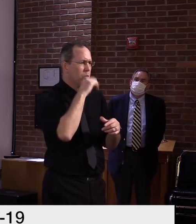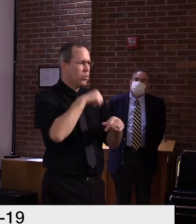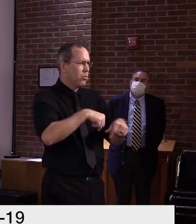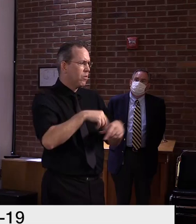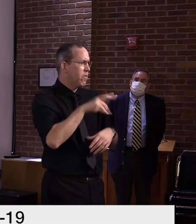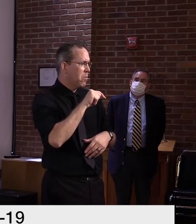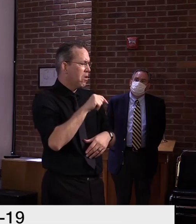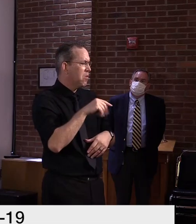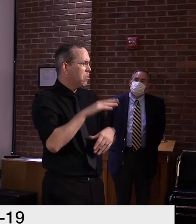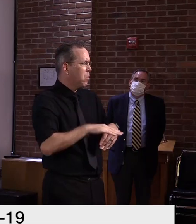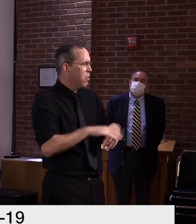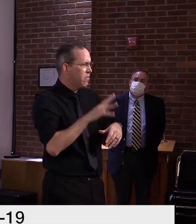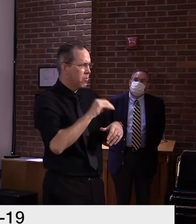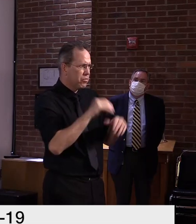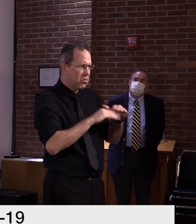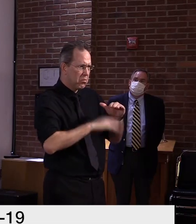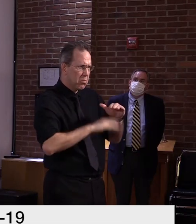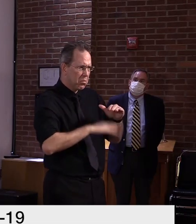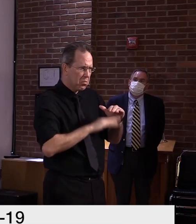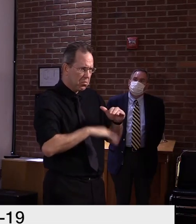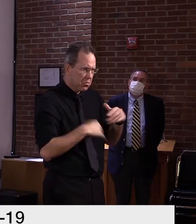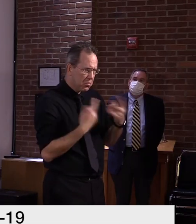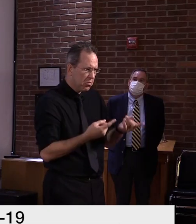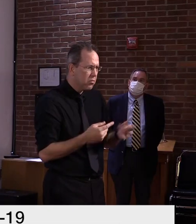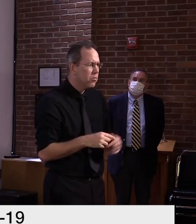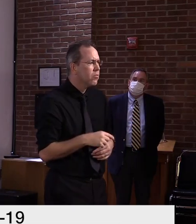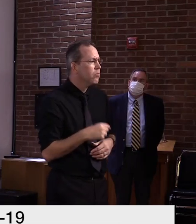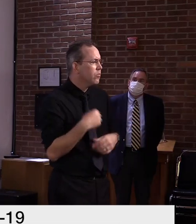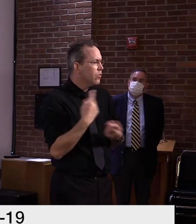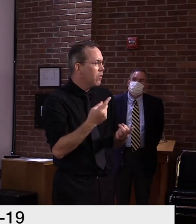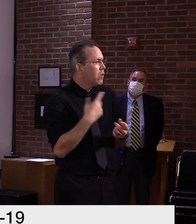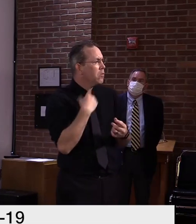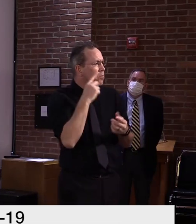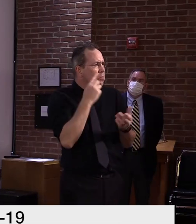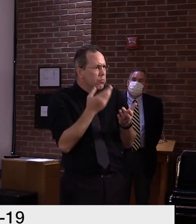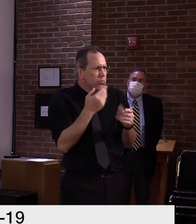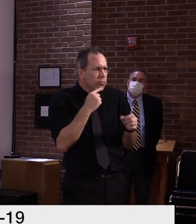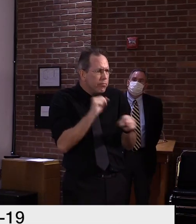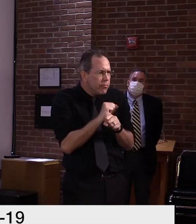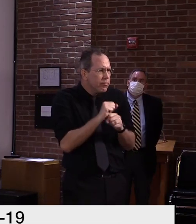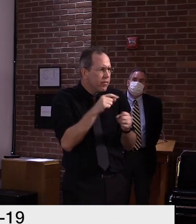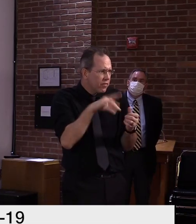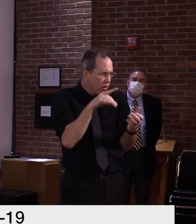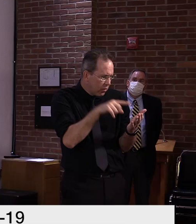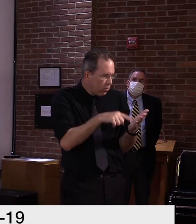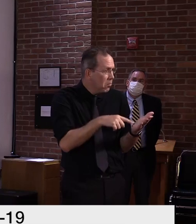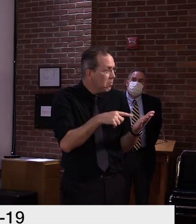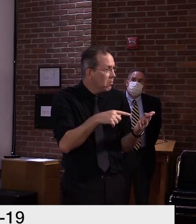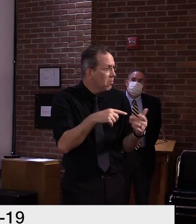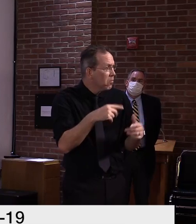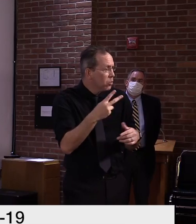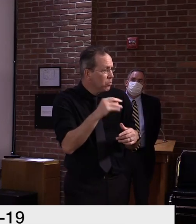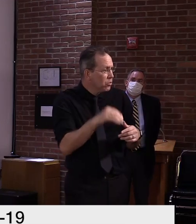Vermont, um, which, you know, has big implications for a lot of things, but we've usually been discussing it within the